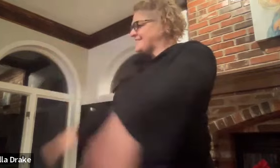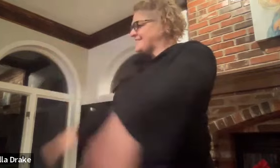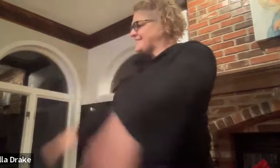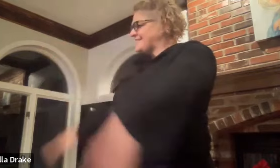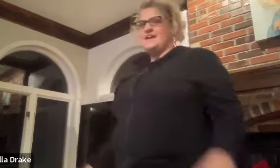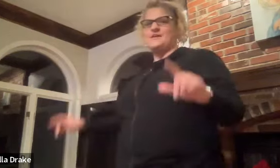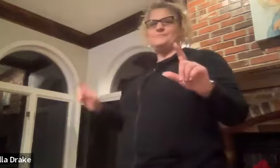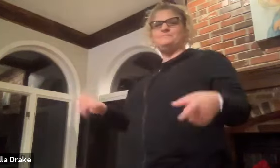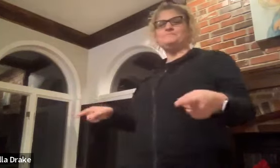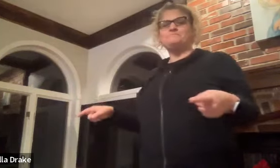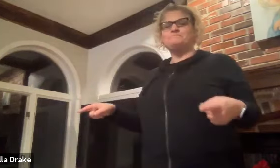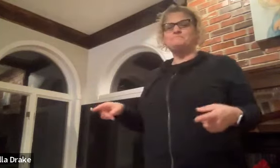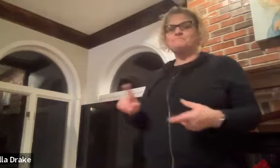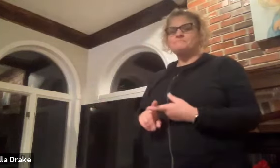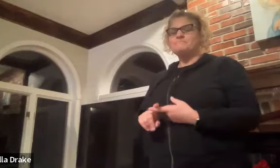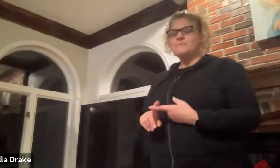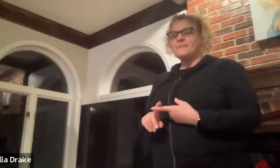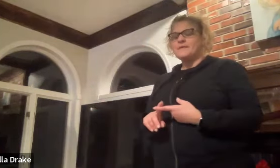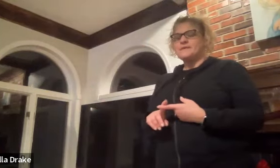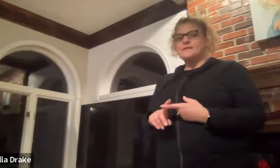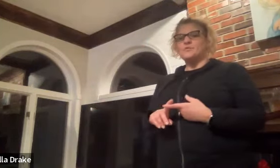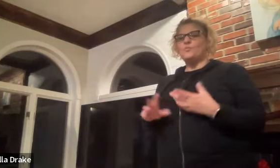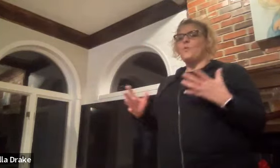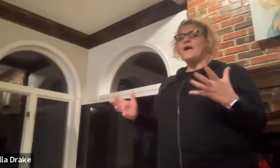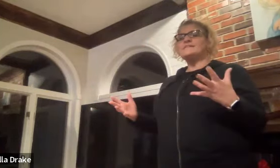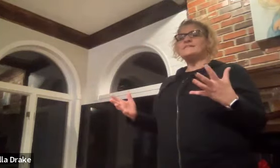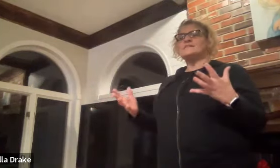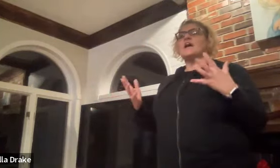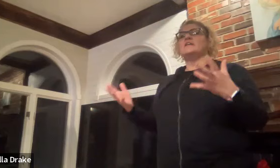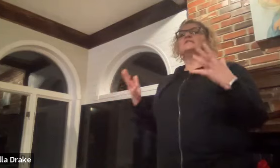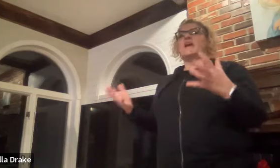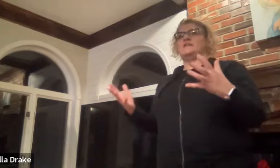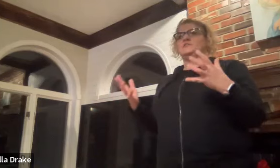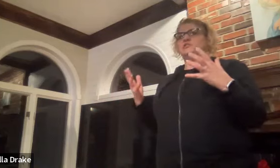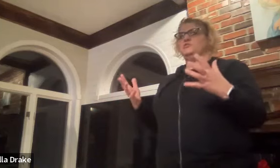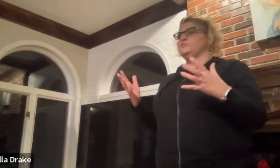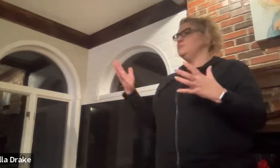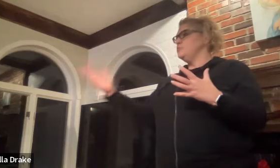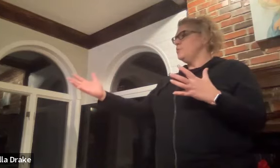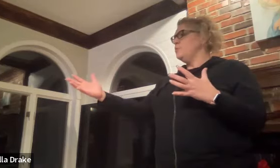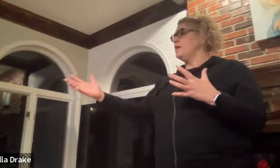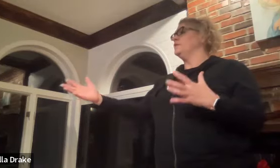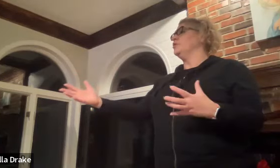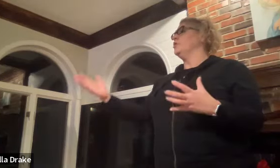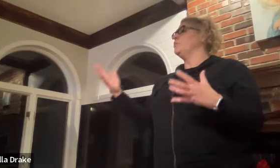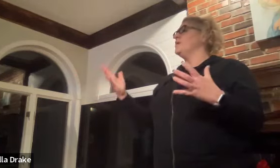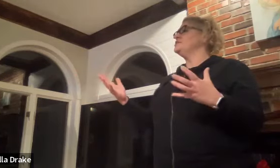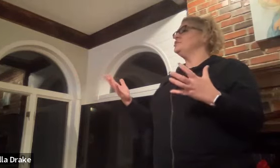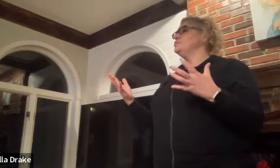um um what kind of signs do you want to learn what do you